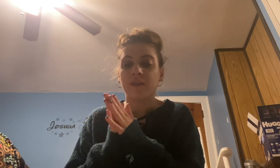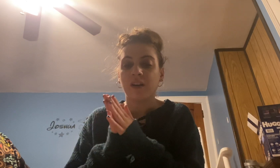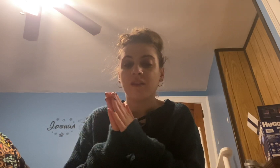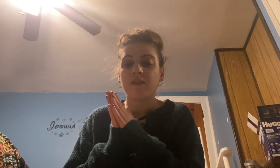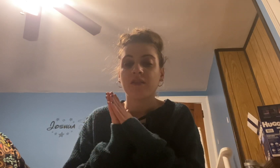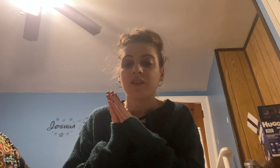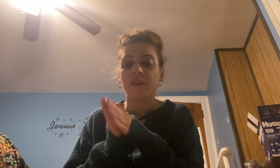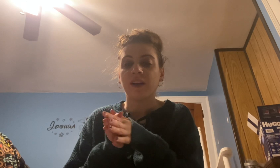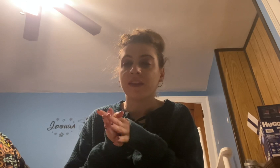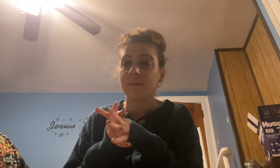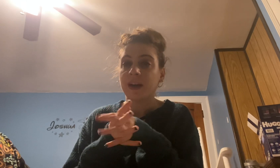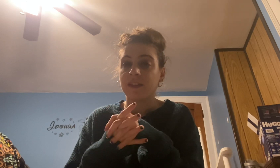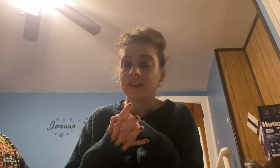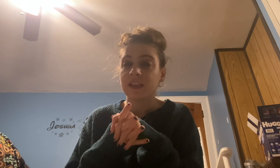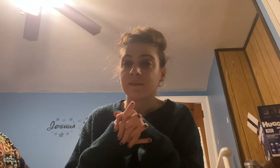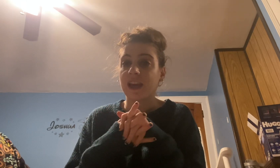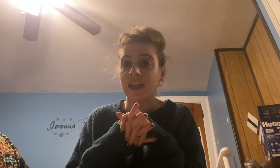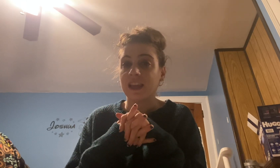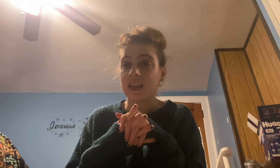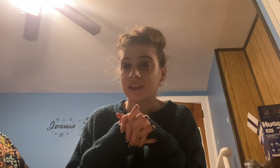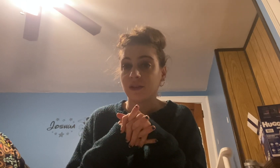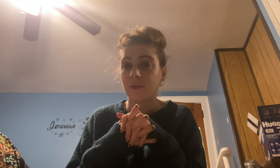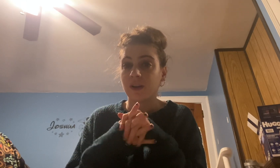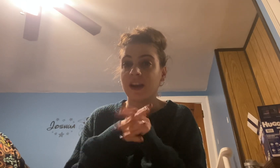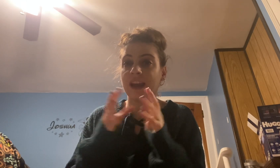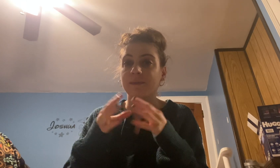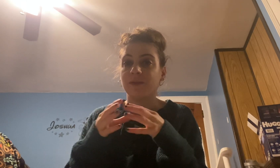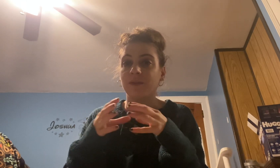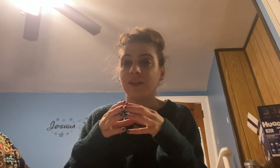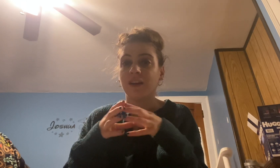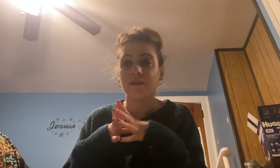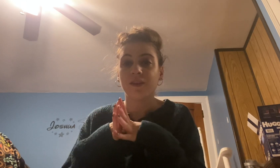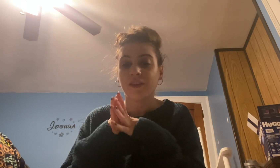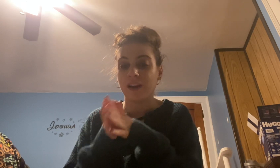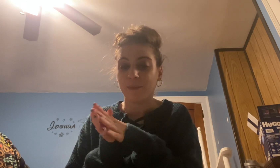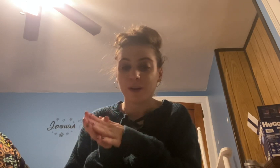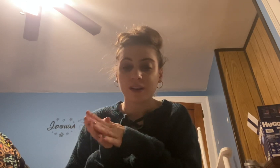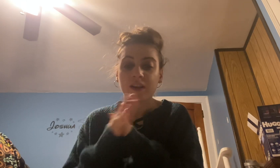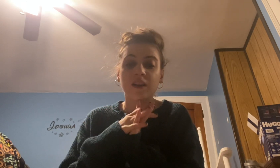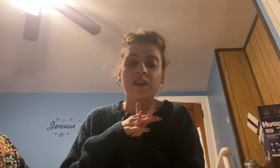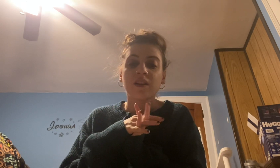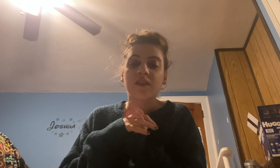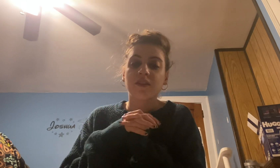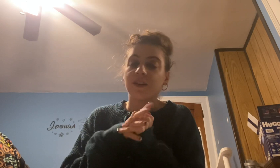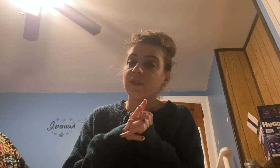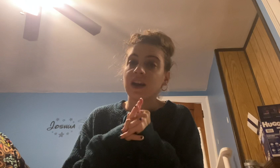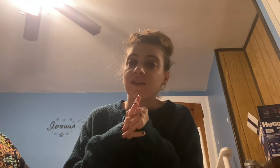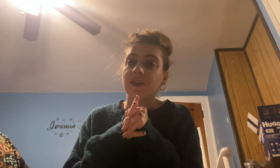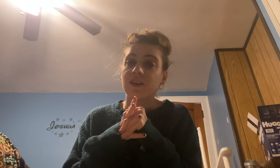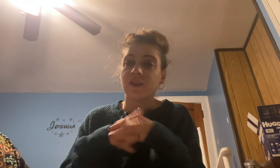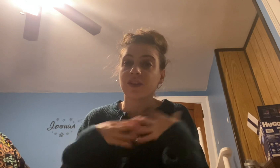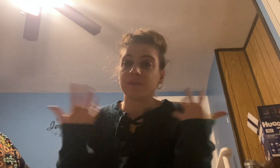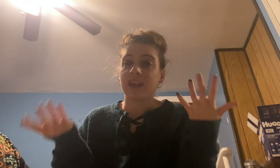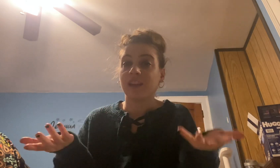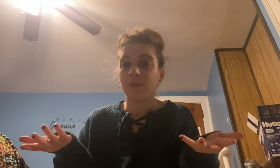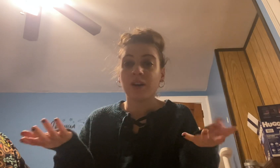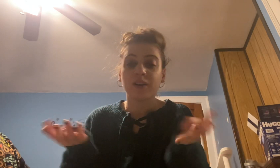all. The Love High Hypothesis by Ellie Hazelwood. I absolutely loved that book. 35, Dear Girls by Alan Wong.